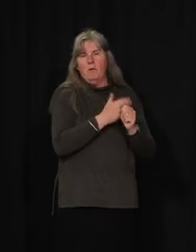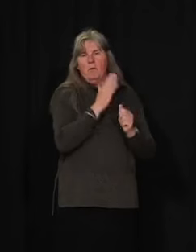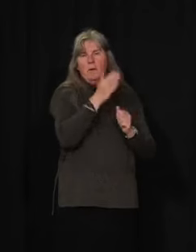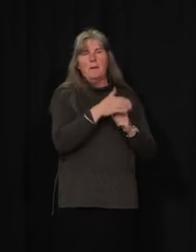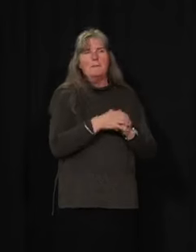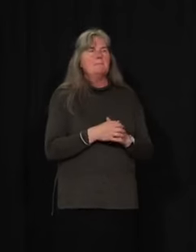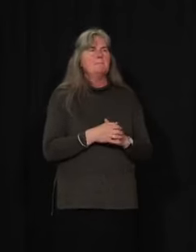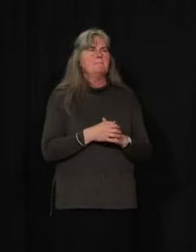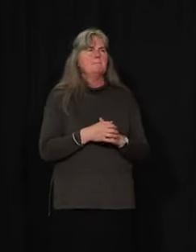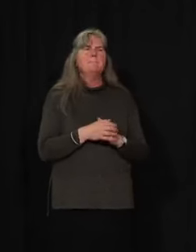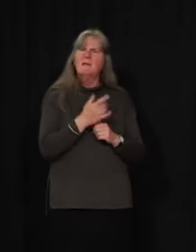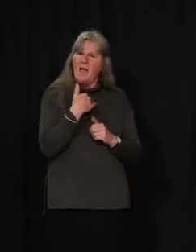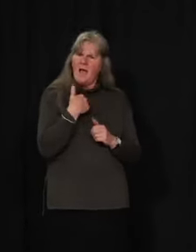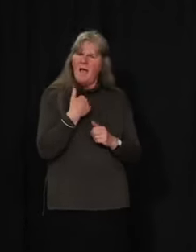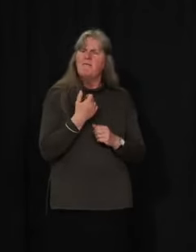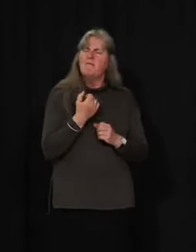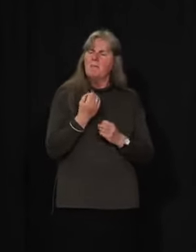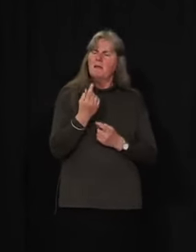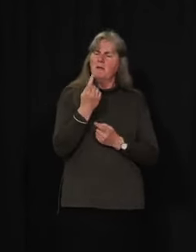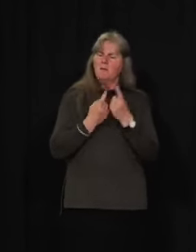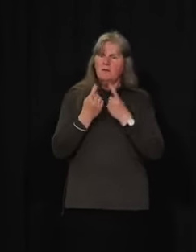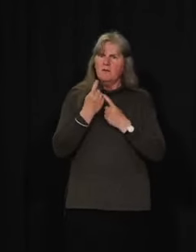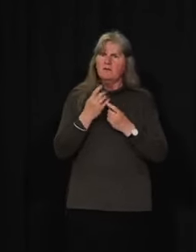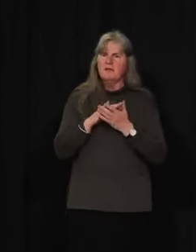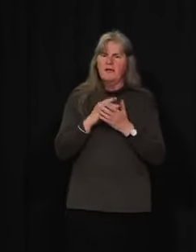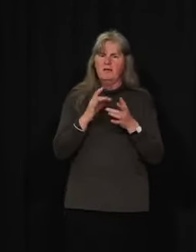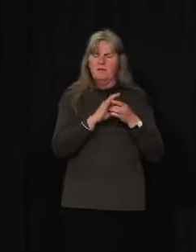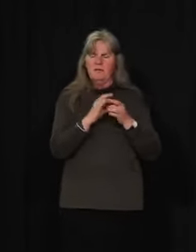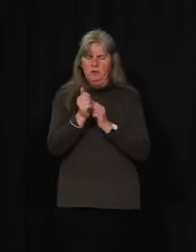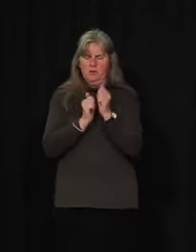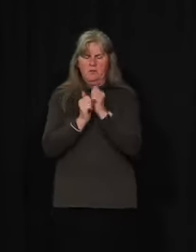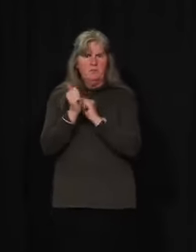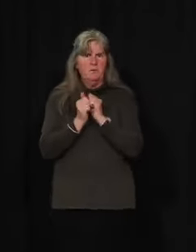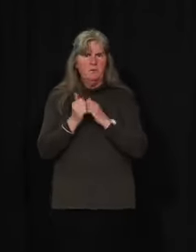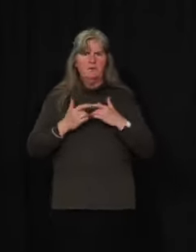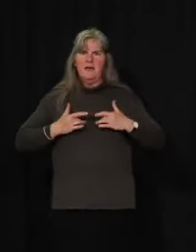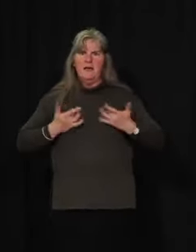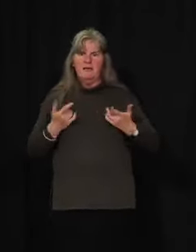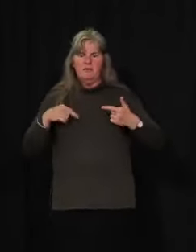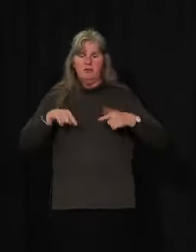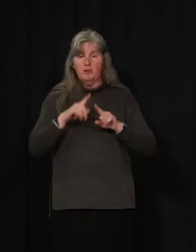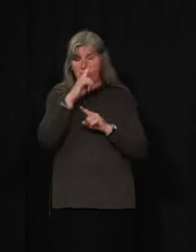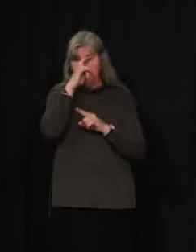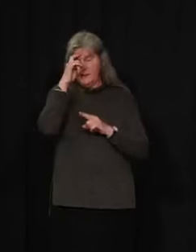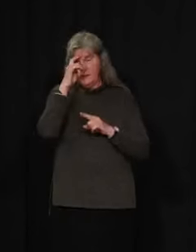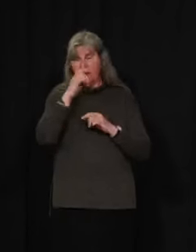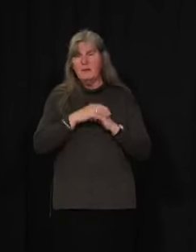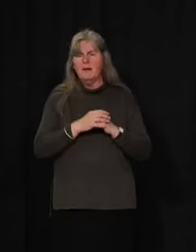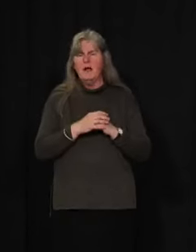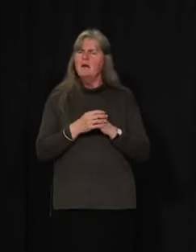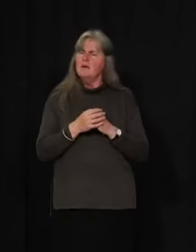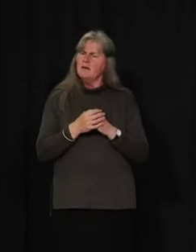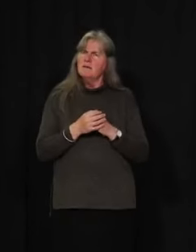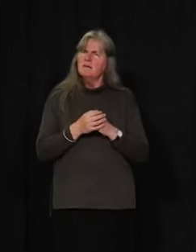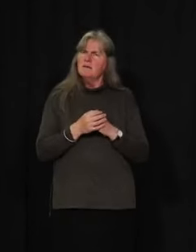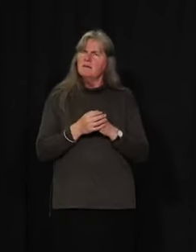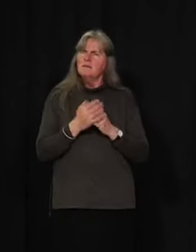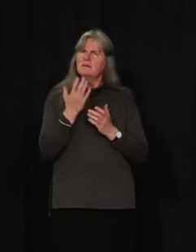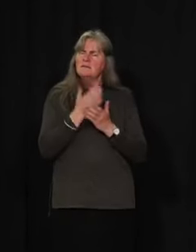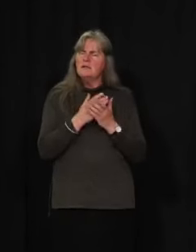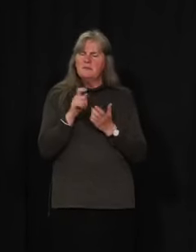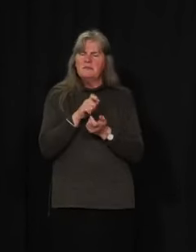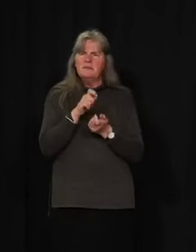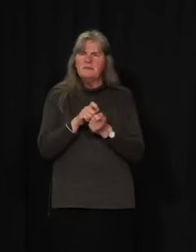Excuse me. We did have a number of questions around sports activities that may take place this summer. A lot of them were specific